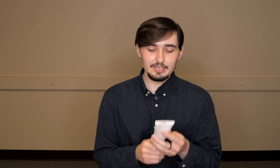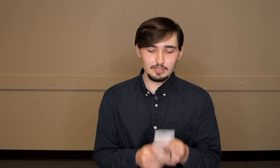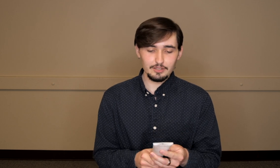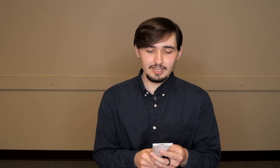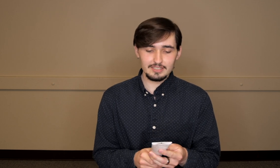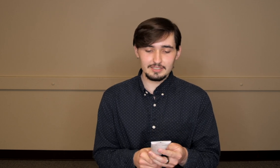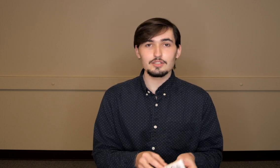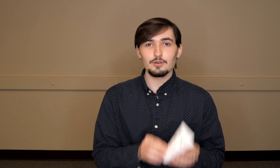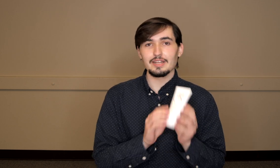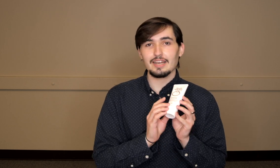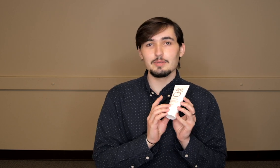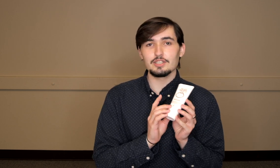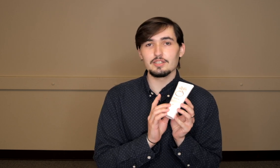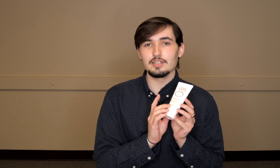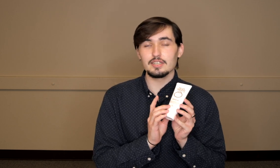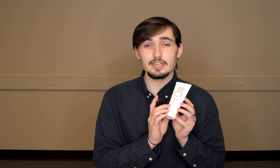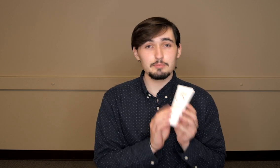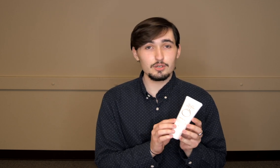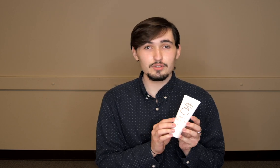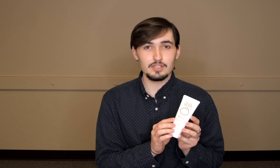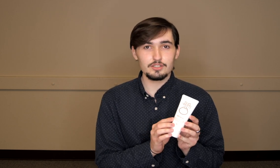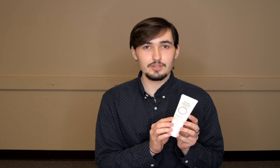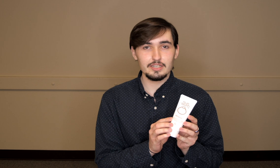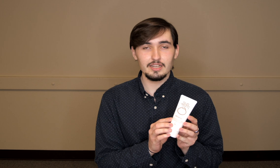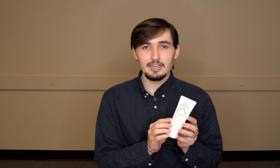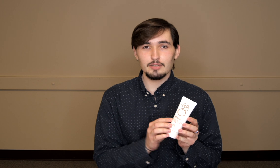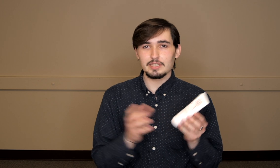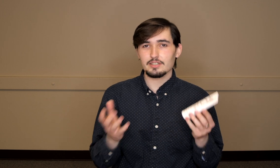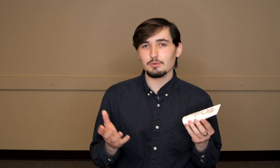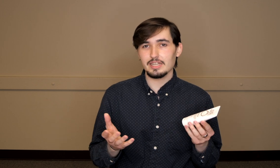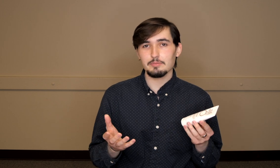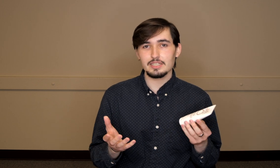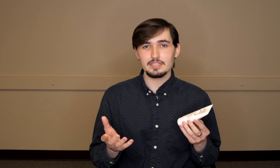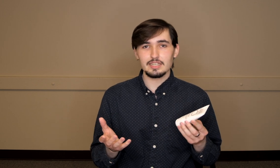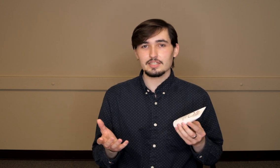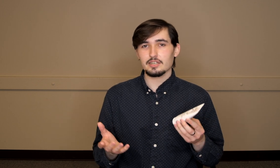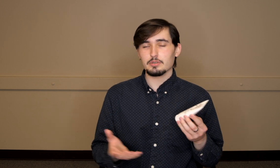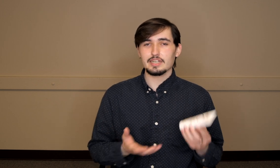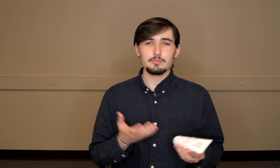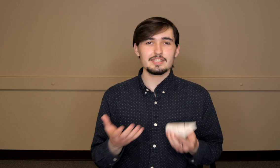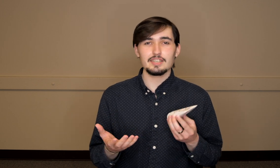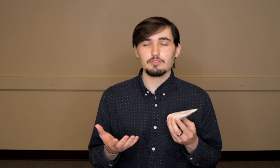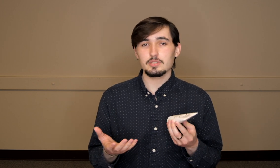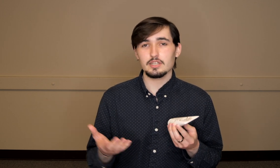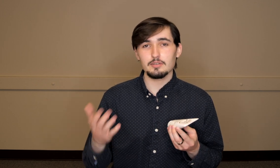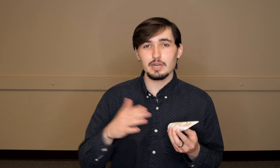nonetheless. So like I mentioned this is a mineral sunscreen and basically what that means is that it's going to protect my skin from the sun by